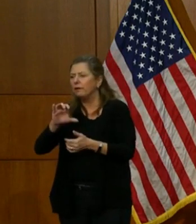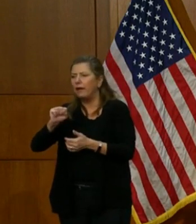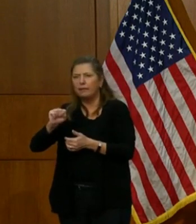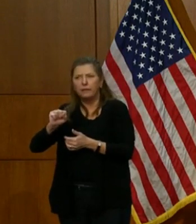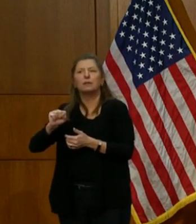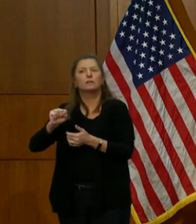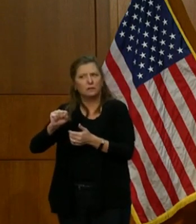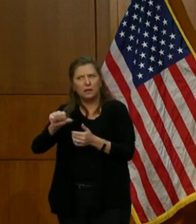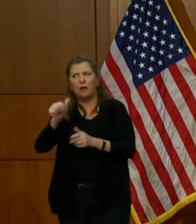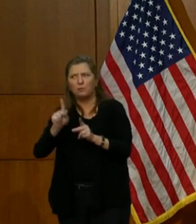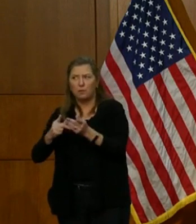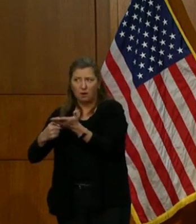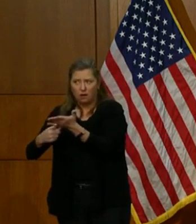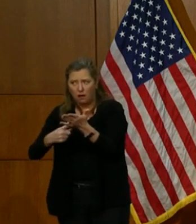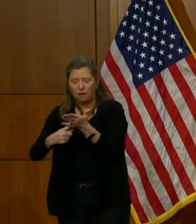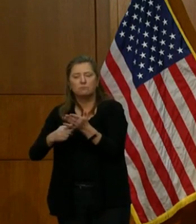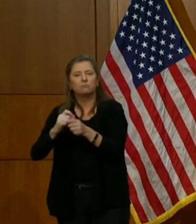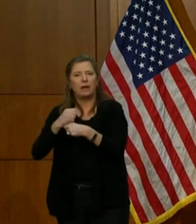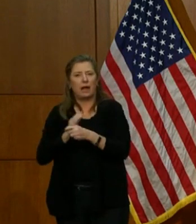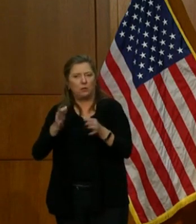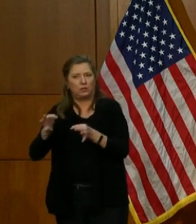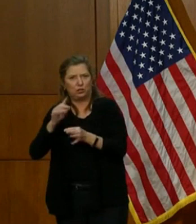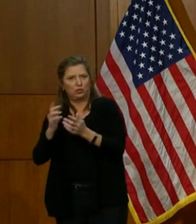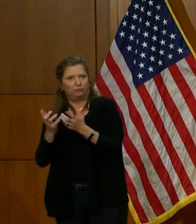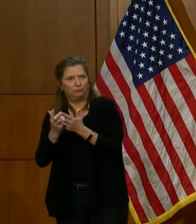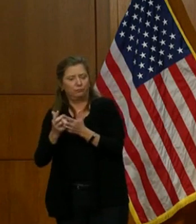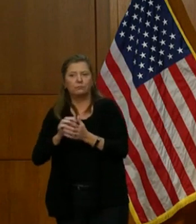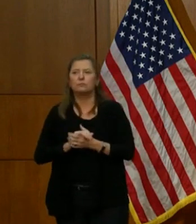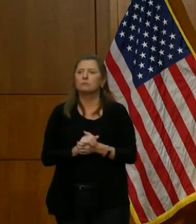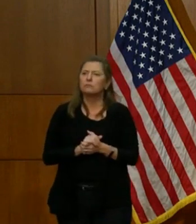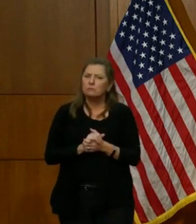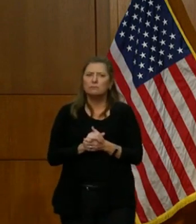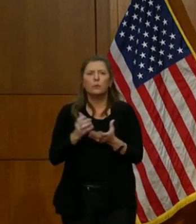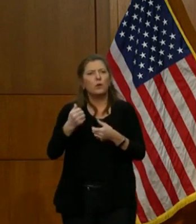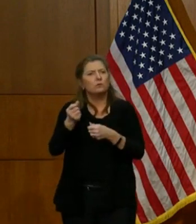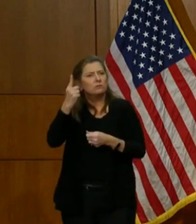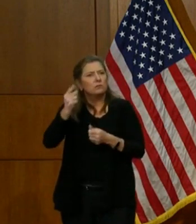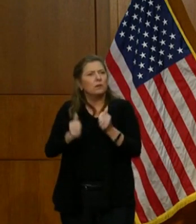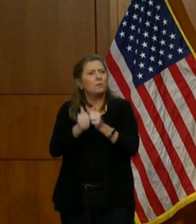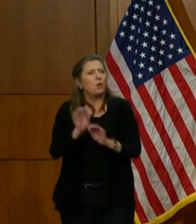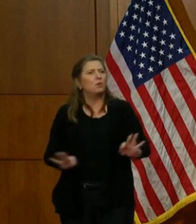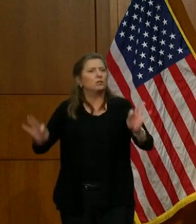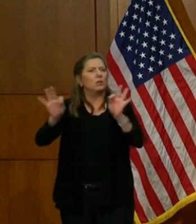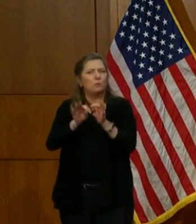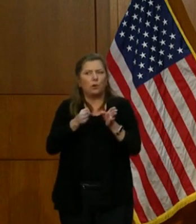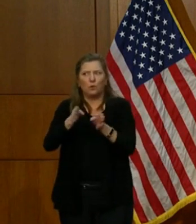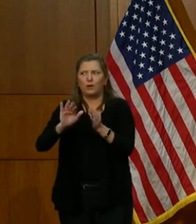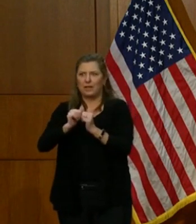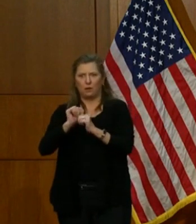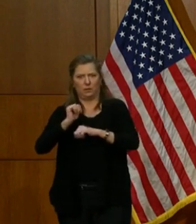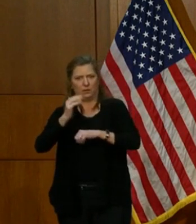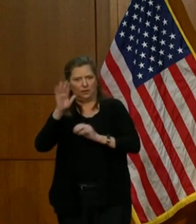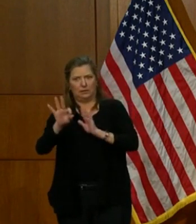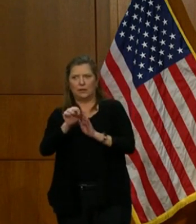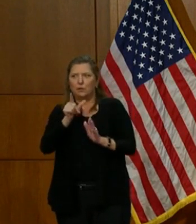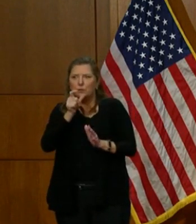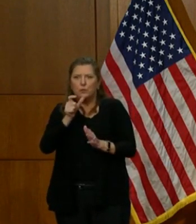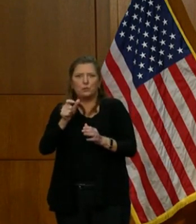So I want everyone to understand one of the most important ways we are prioritizing who gets vaccinated.